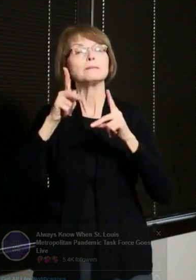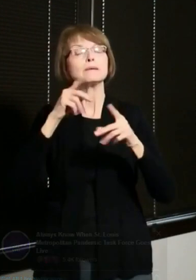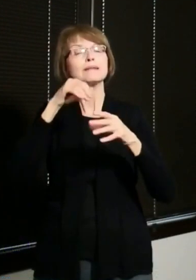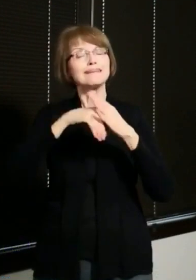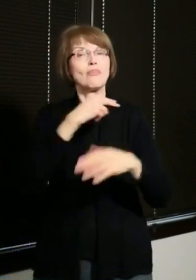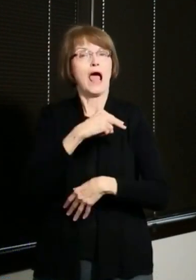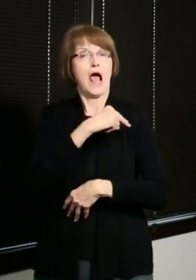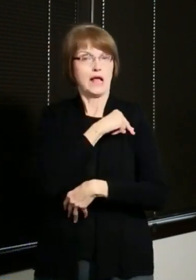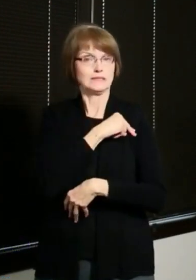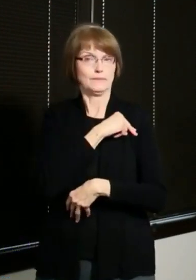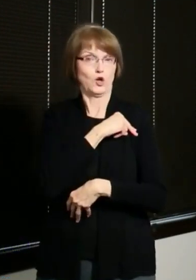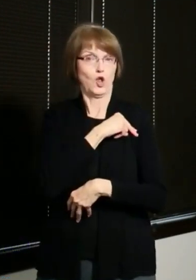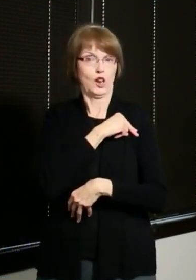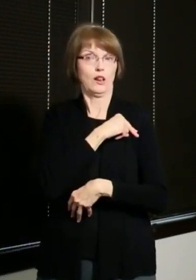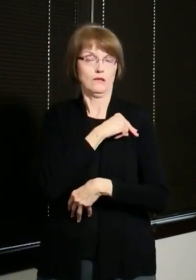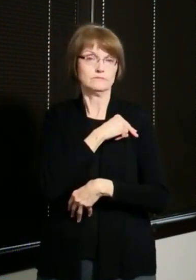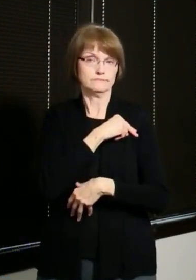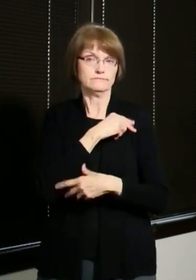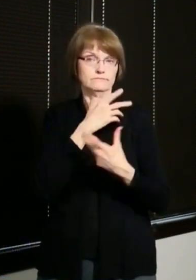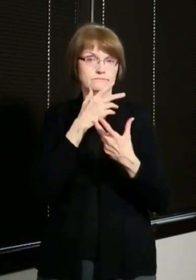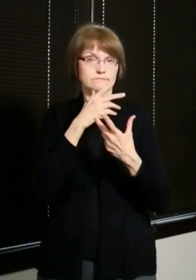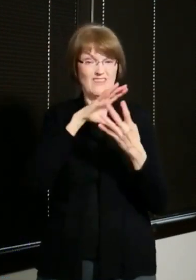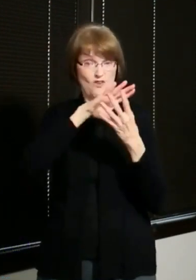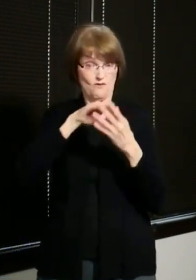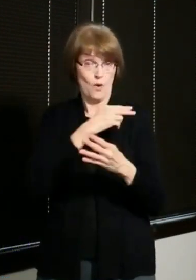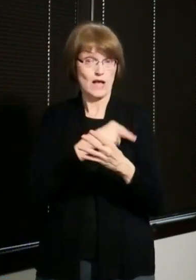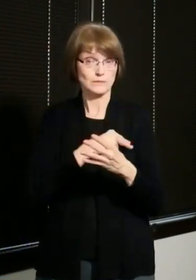in our collective task force hospitals.